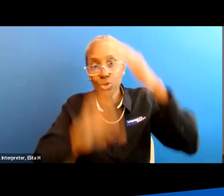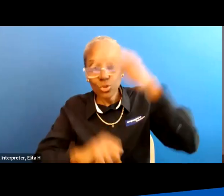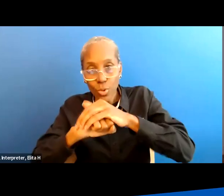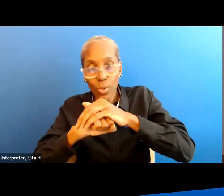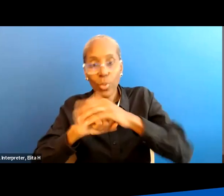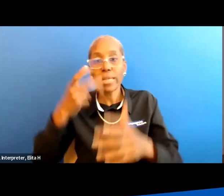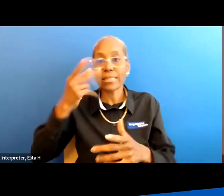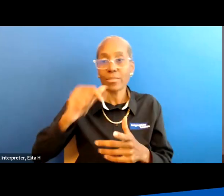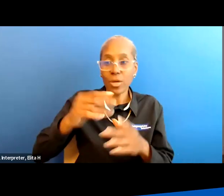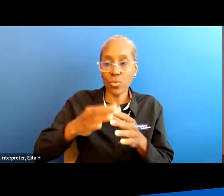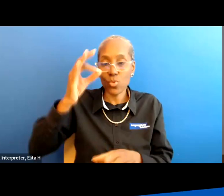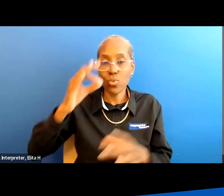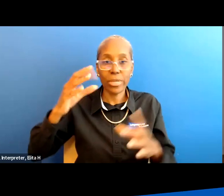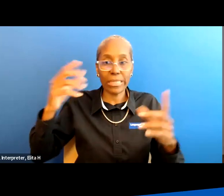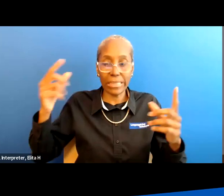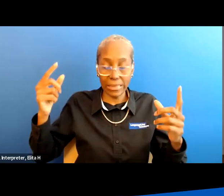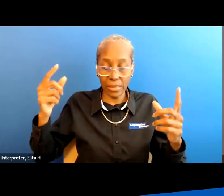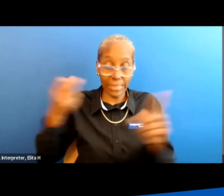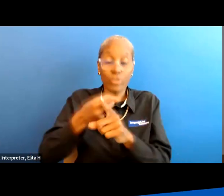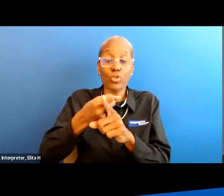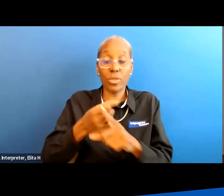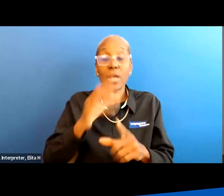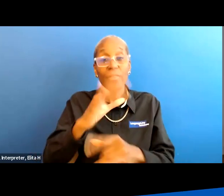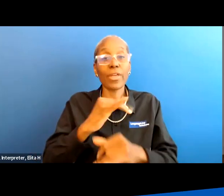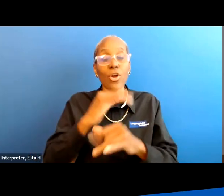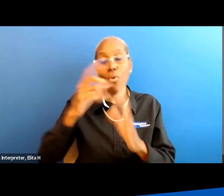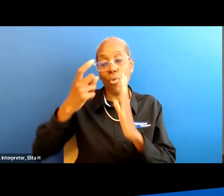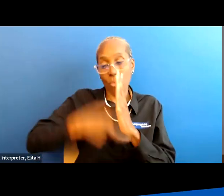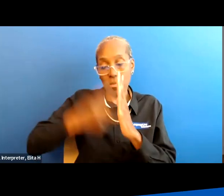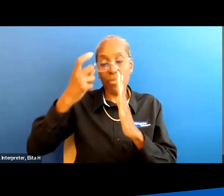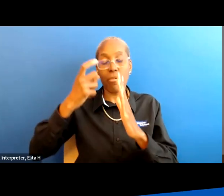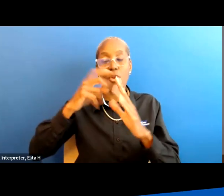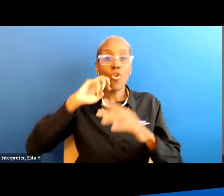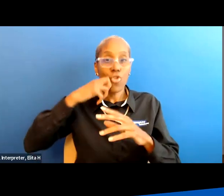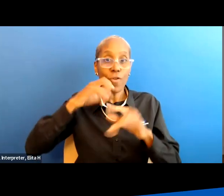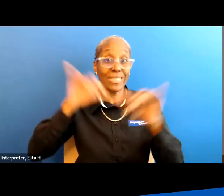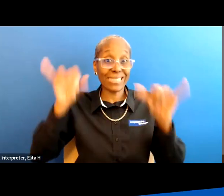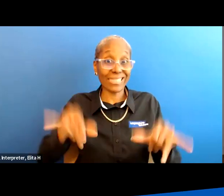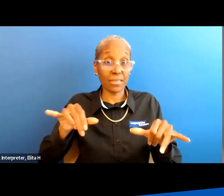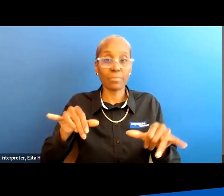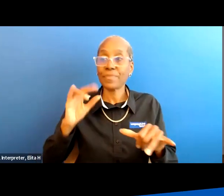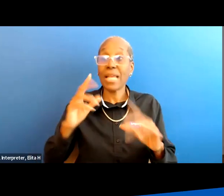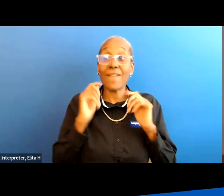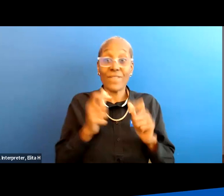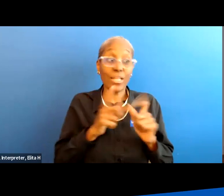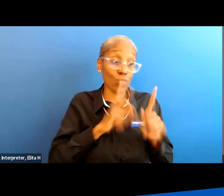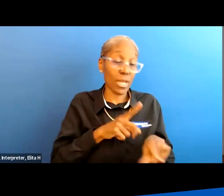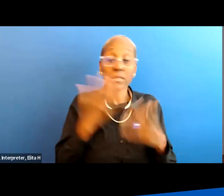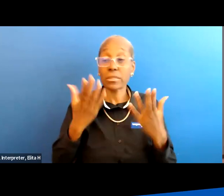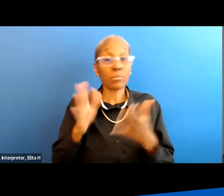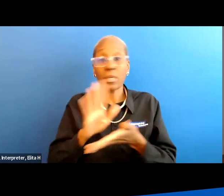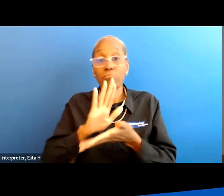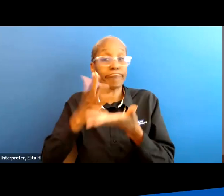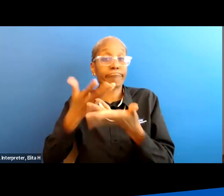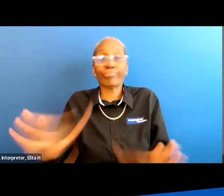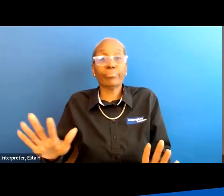have varying effects on their autonomic nervous system and how quickly that reacts or if it even reacts at all